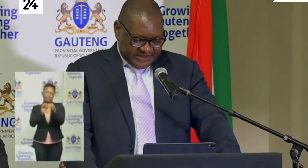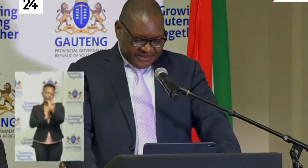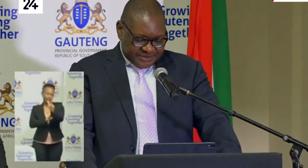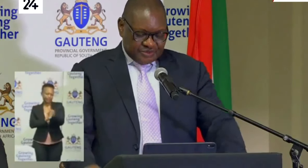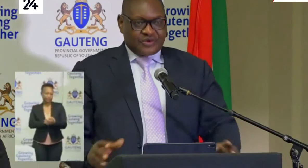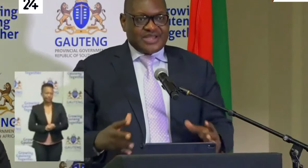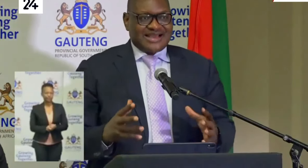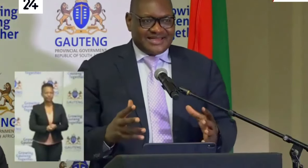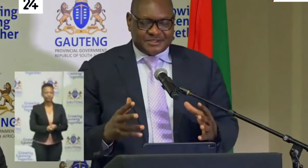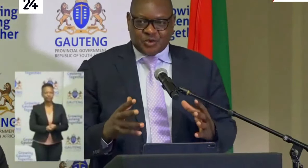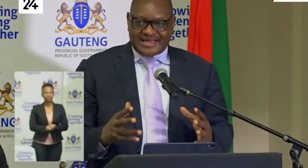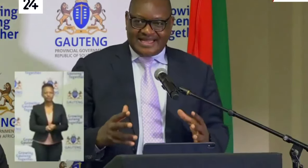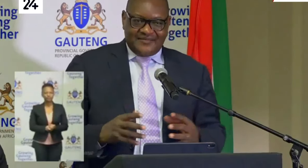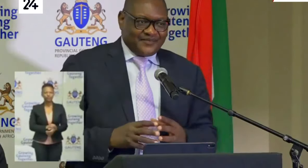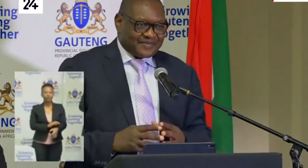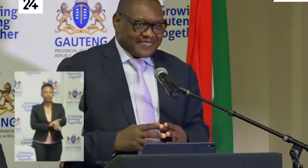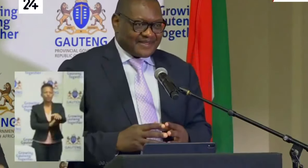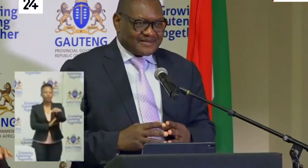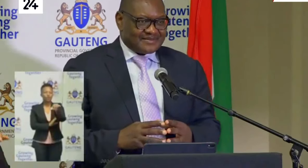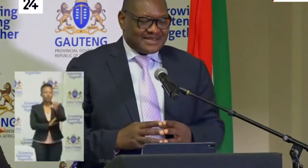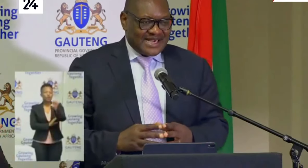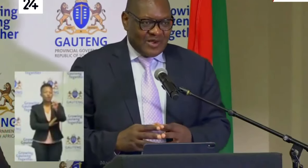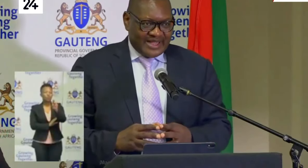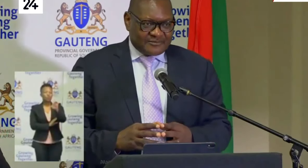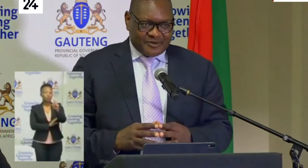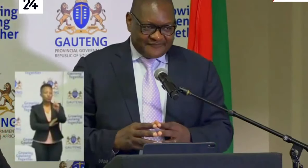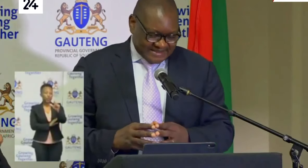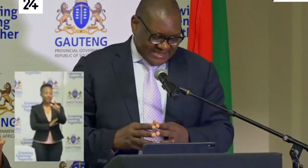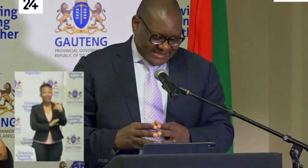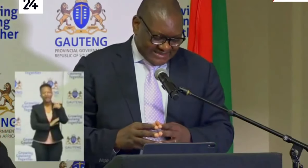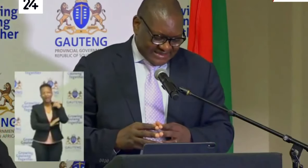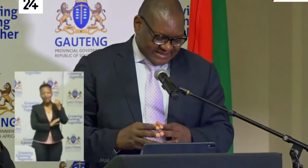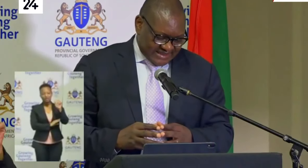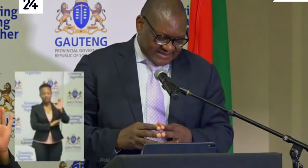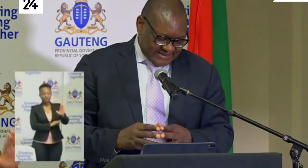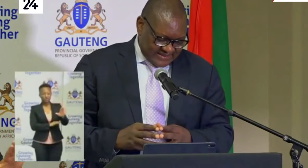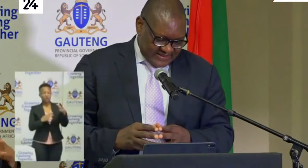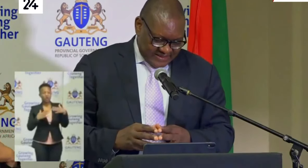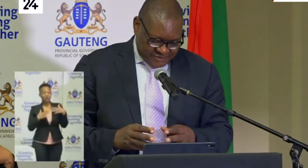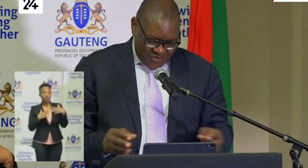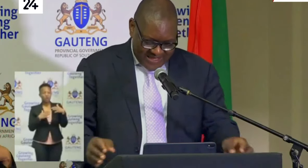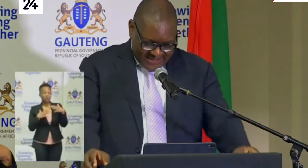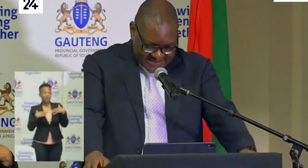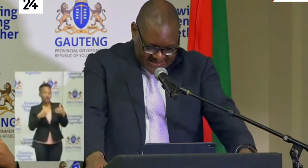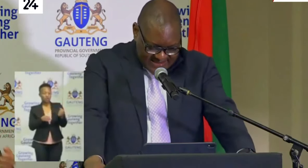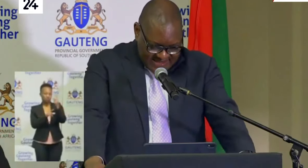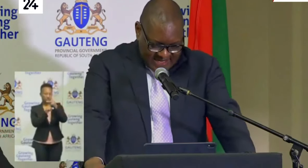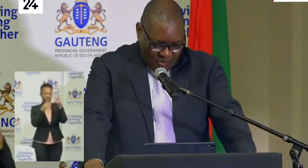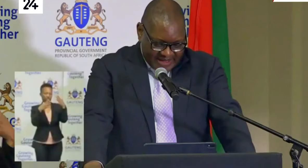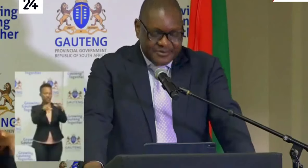So in Suetla, our health professionals tested 201